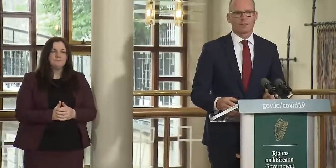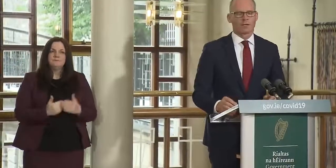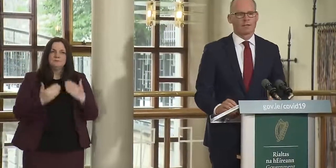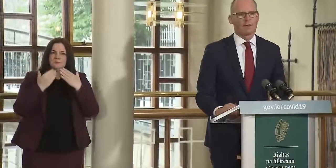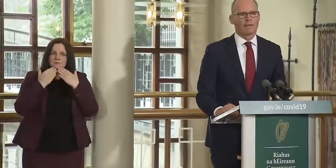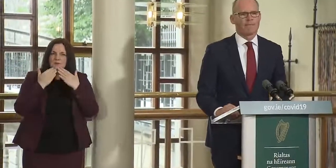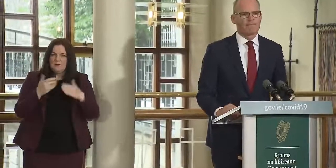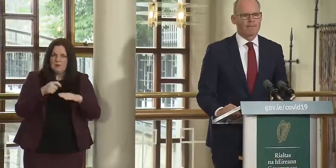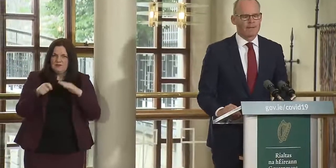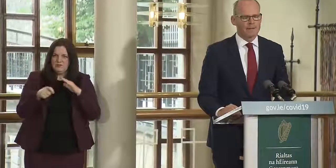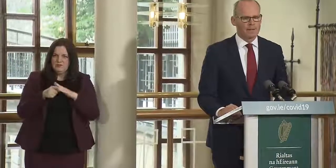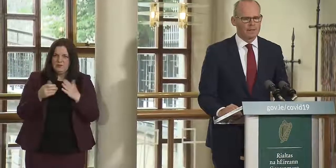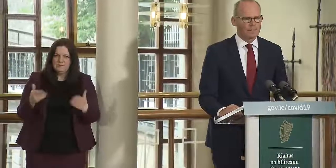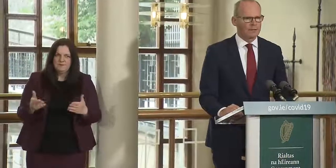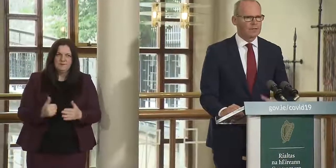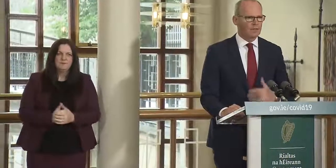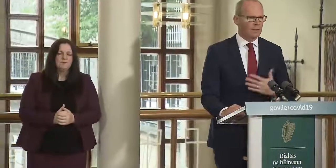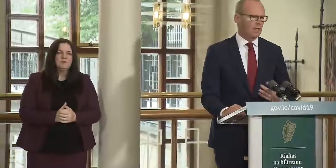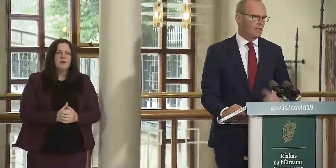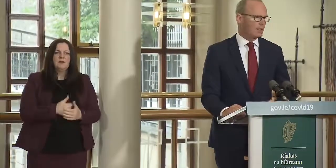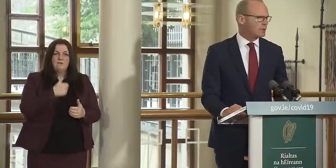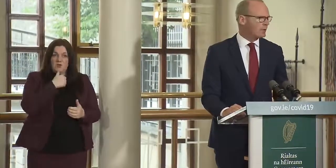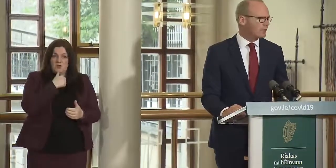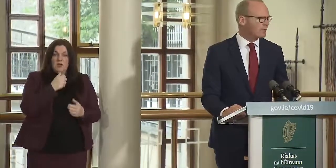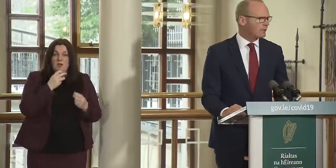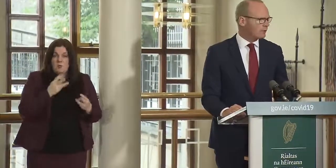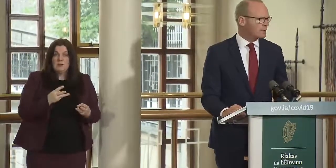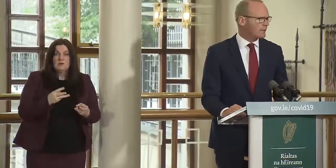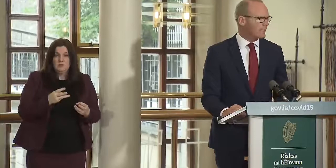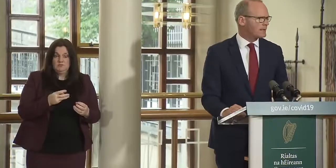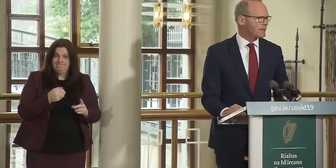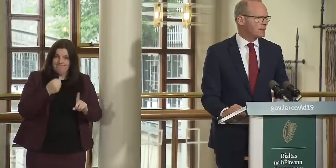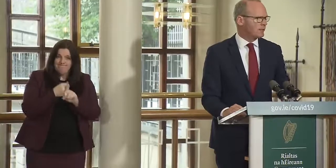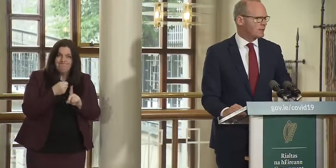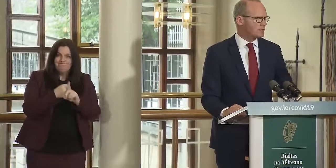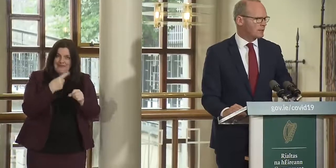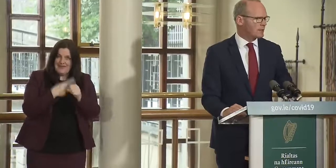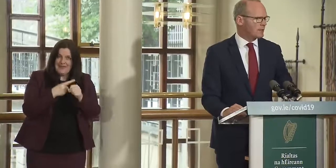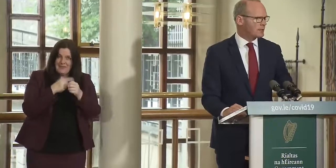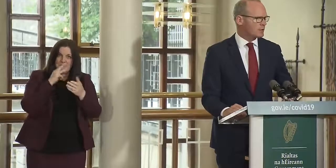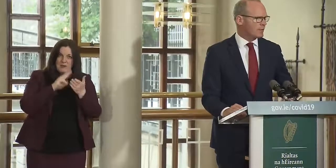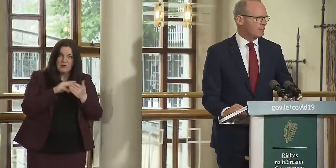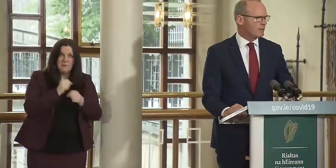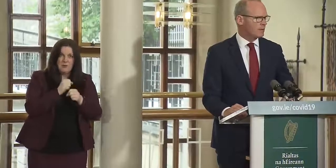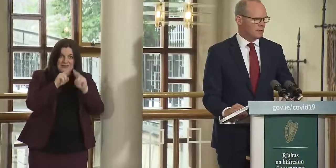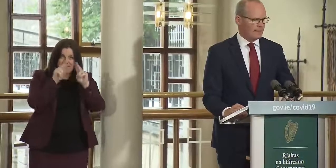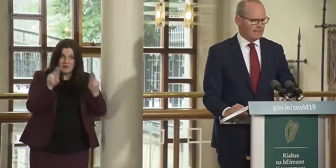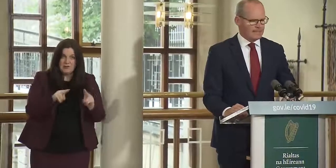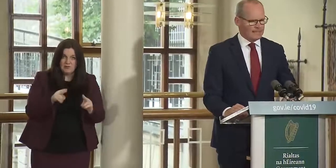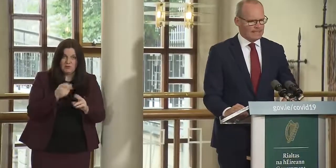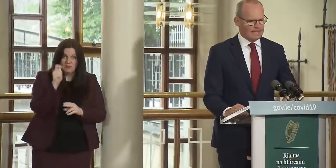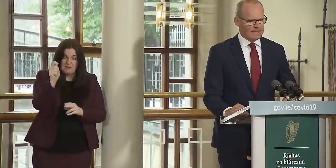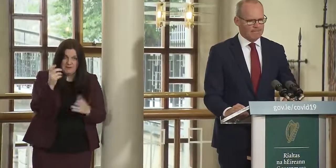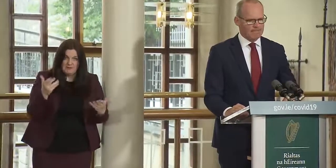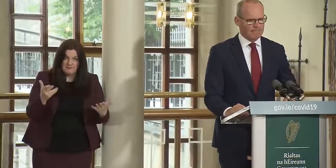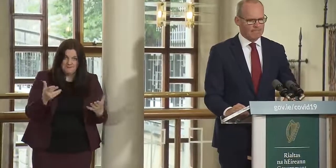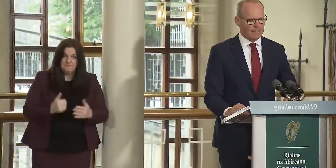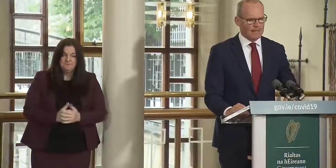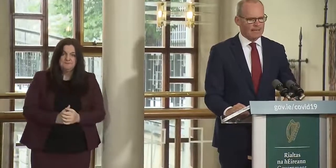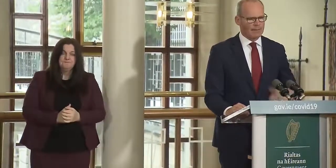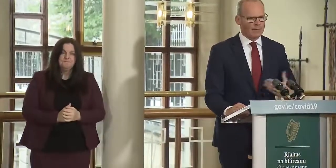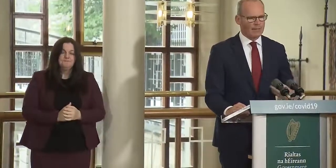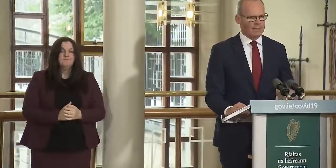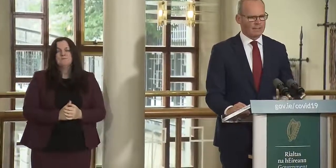thanks tishik um first of all i just want to reinforce the message in relation to international travel um